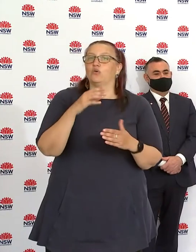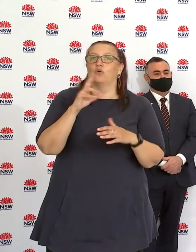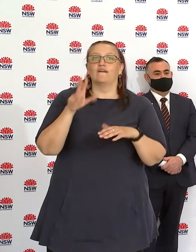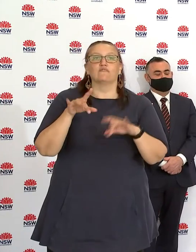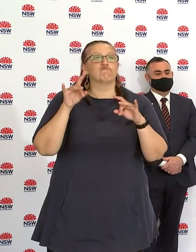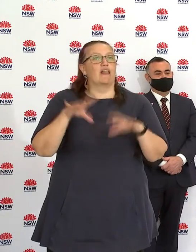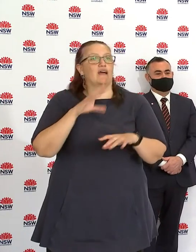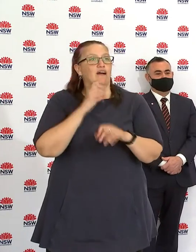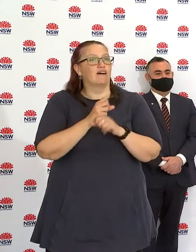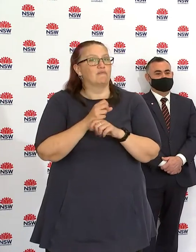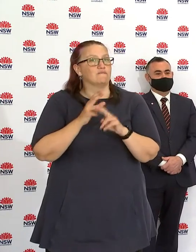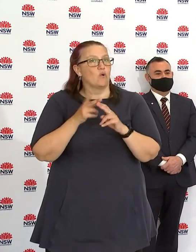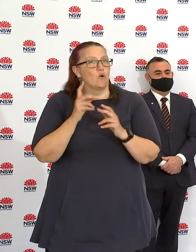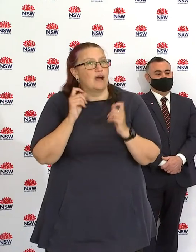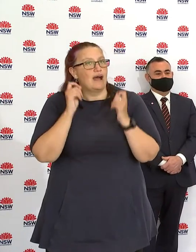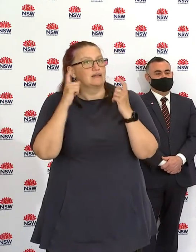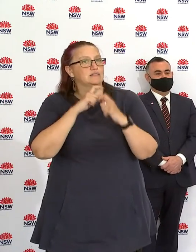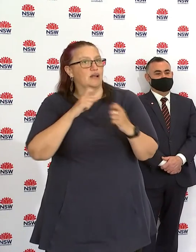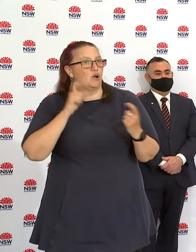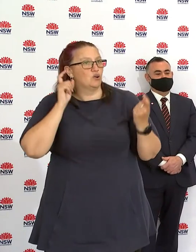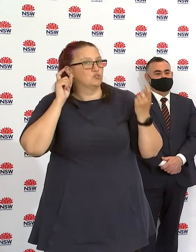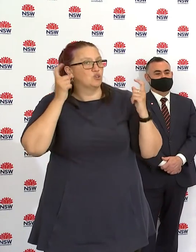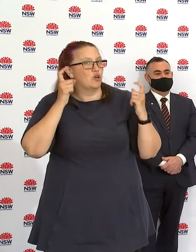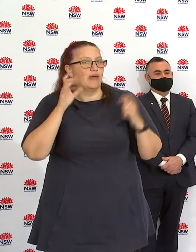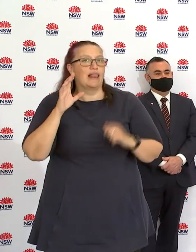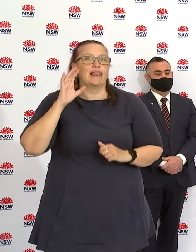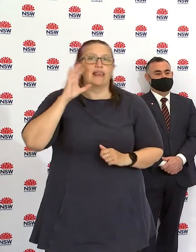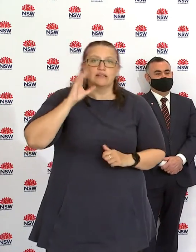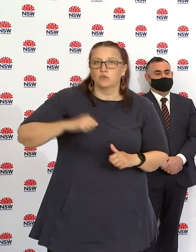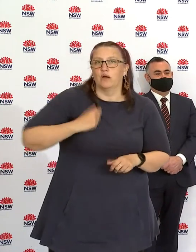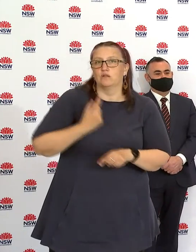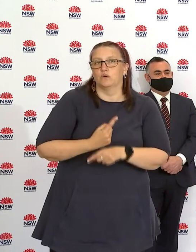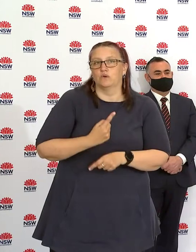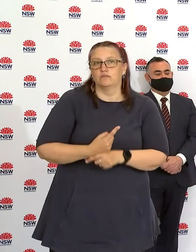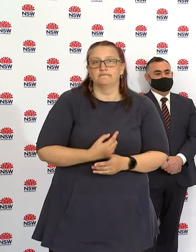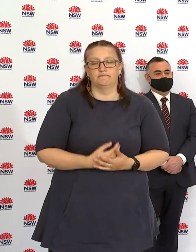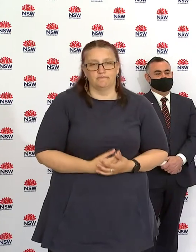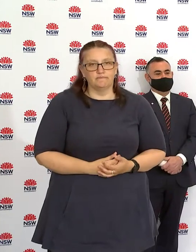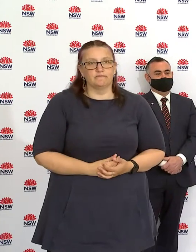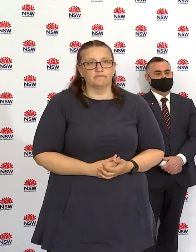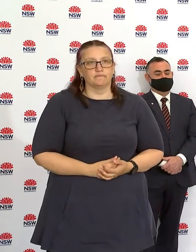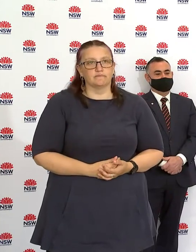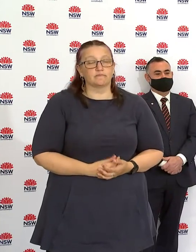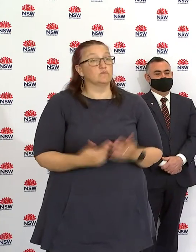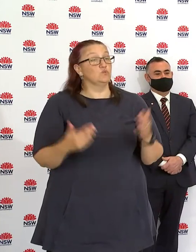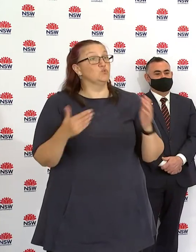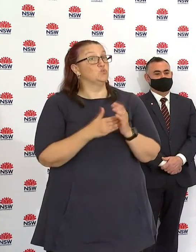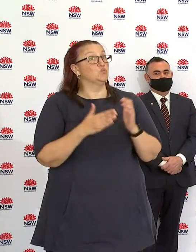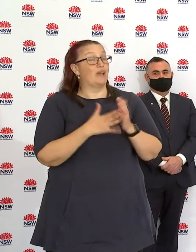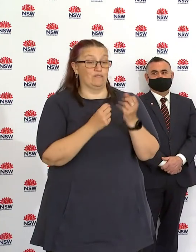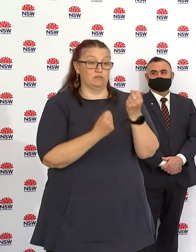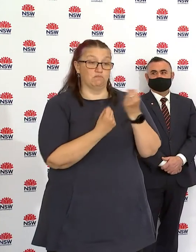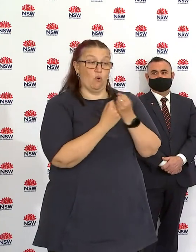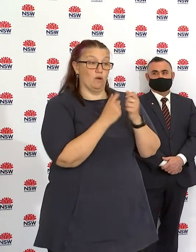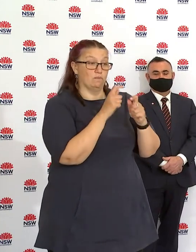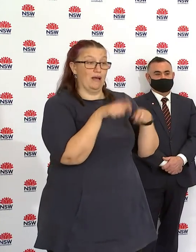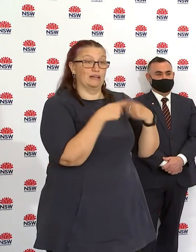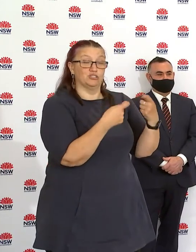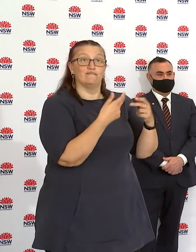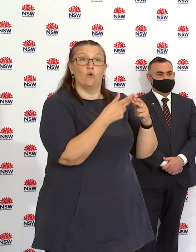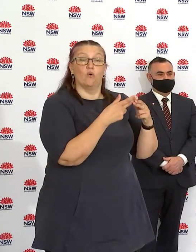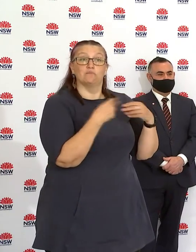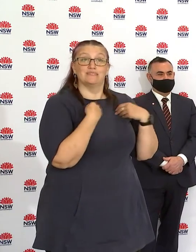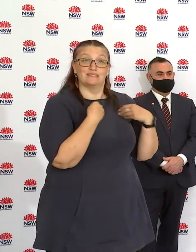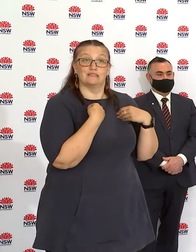concerns that we have raised and I think that the support package that we're announcing this morning, combined with the support package that the Federal Government to the